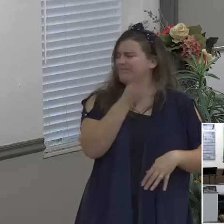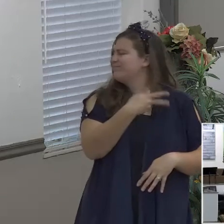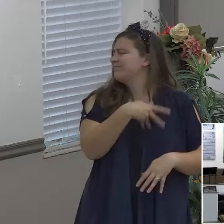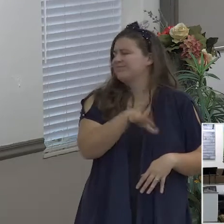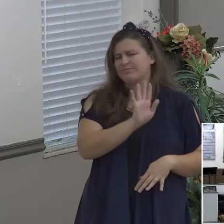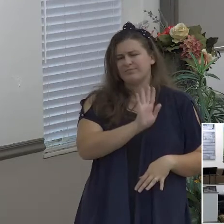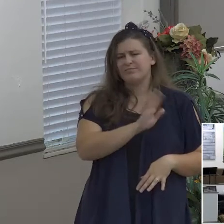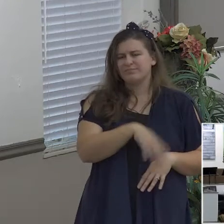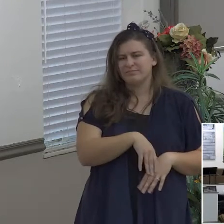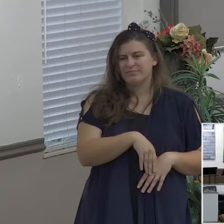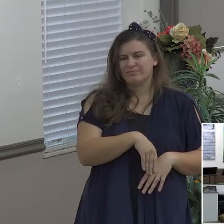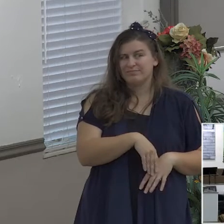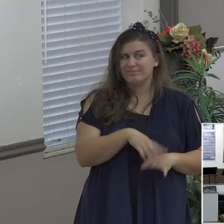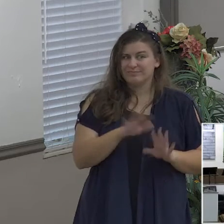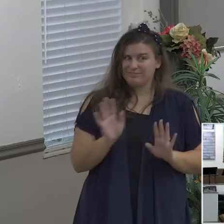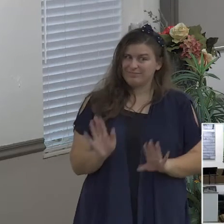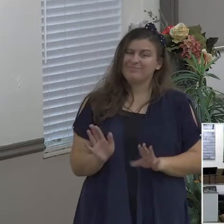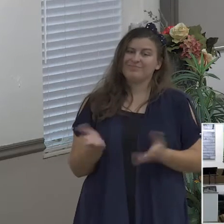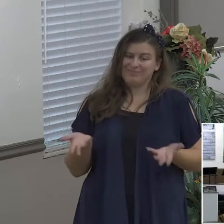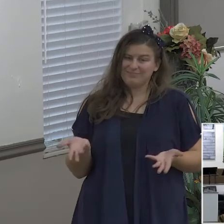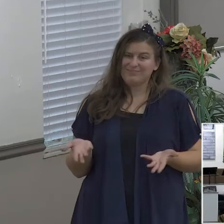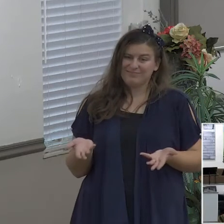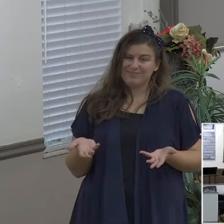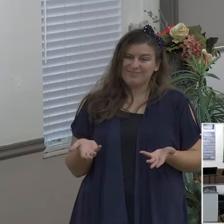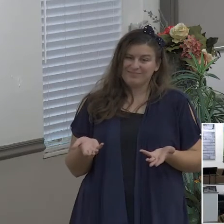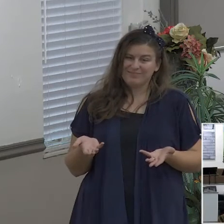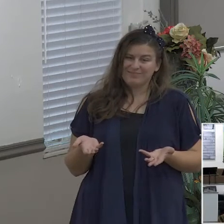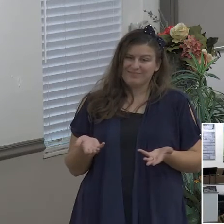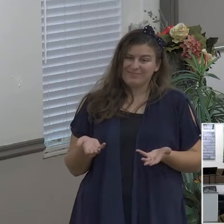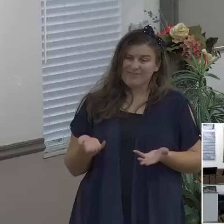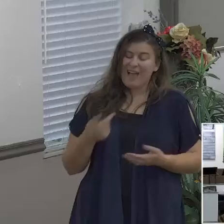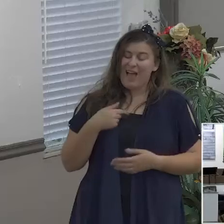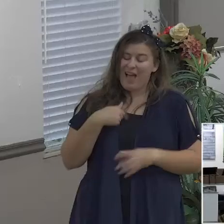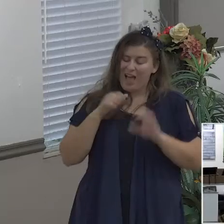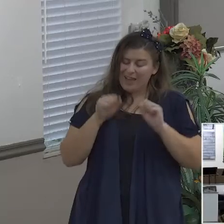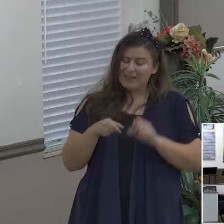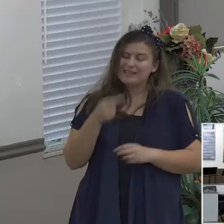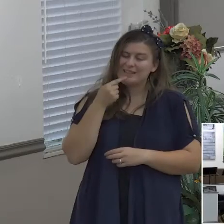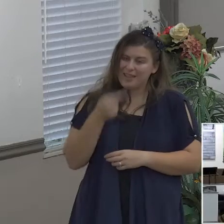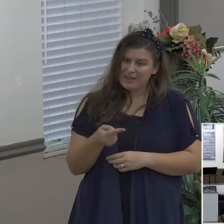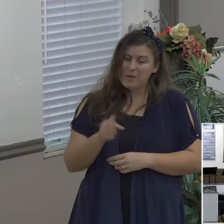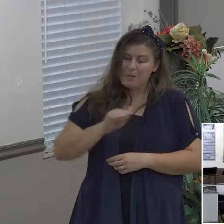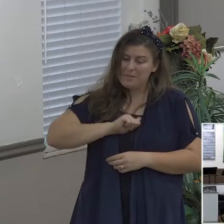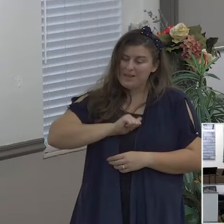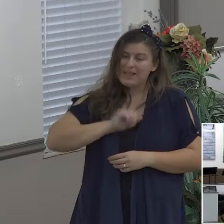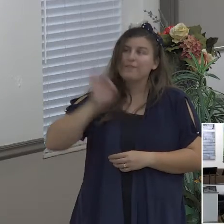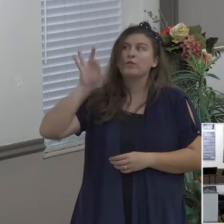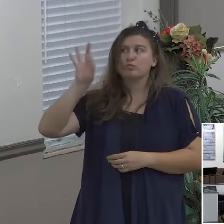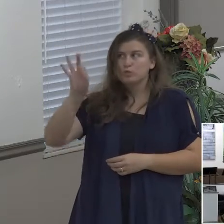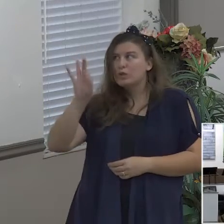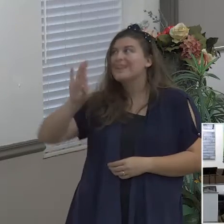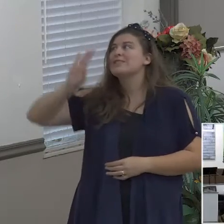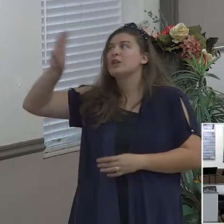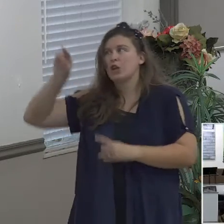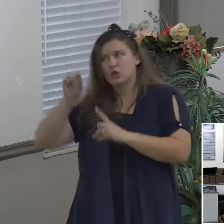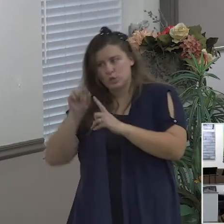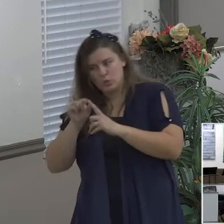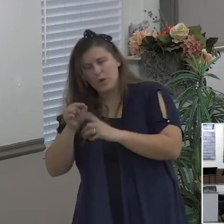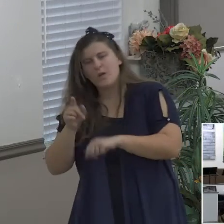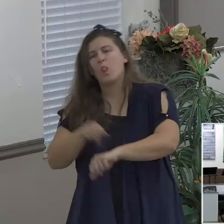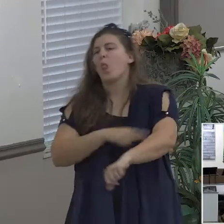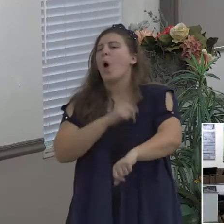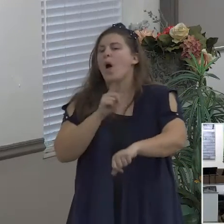I can tell you as a gospel preacher the biggest battle I fight is up here